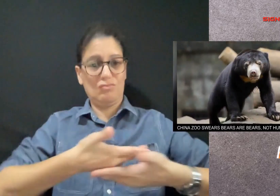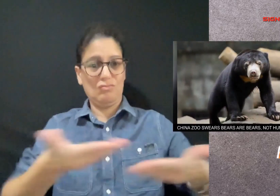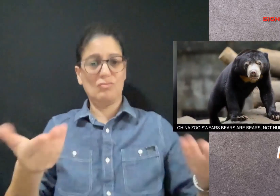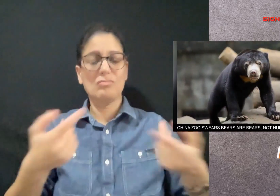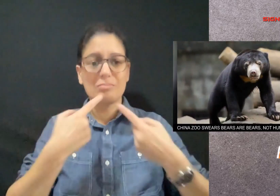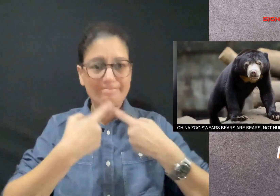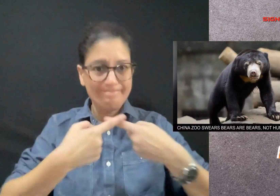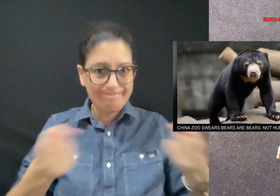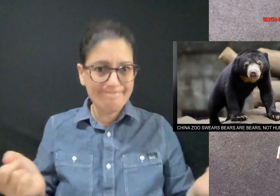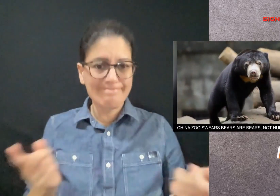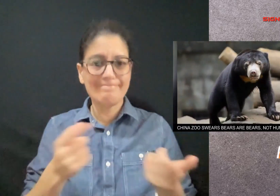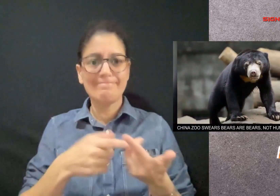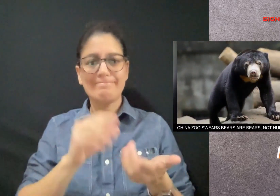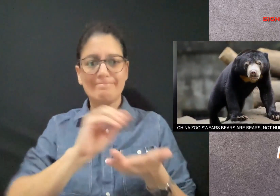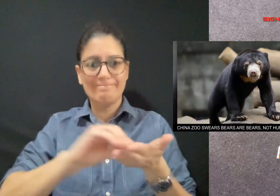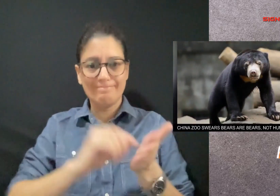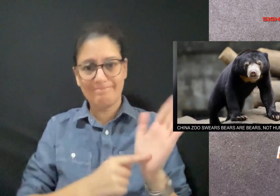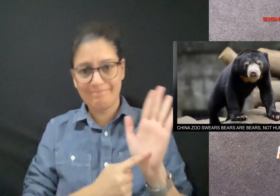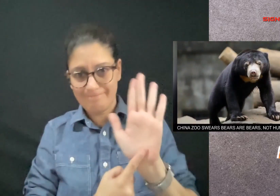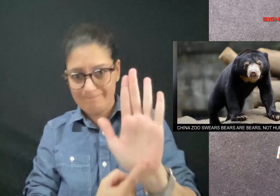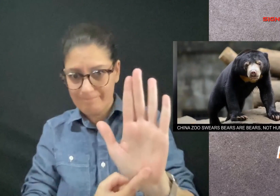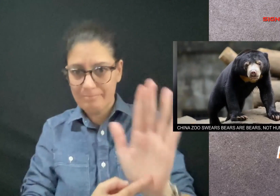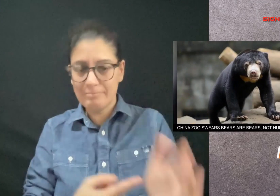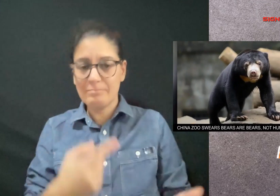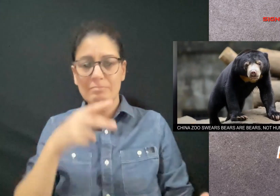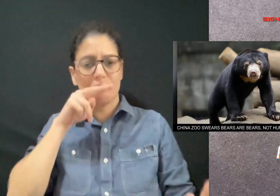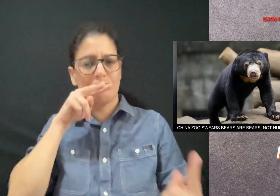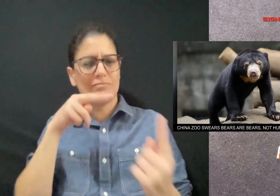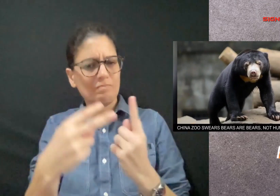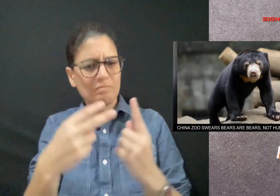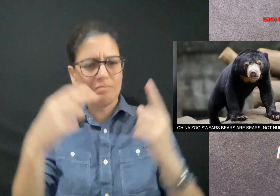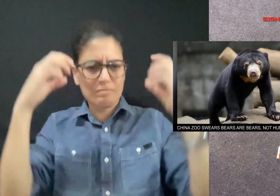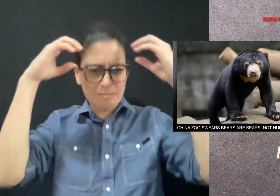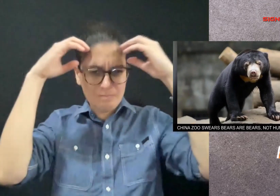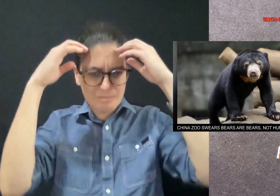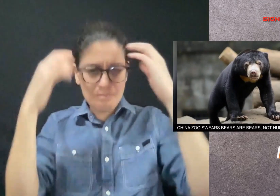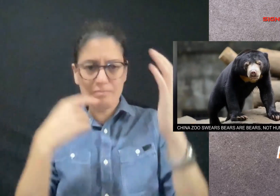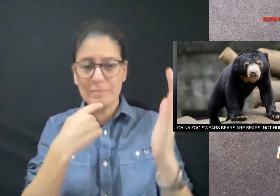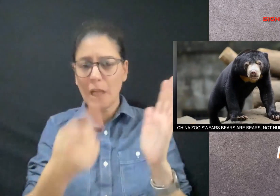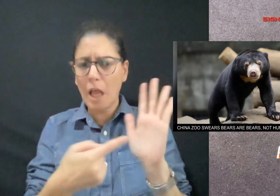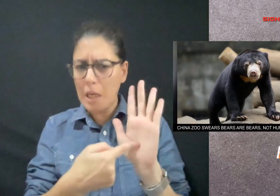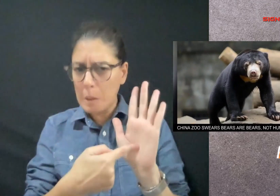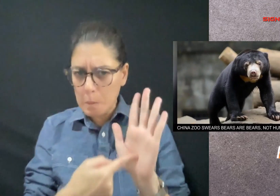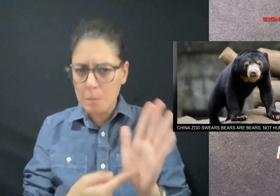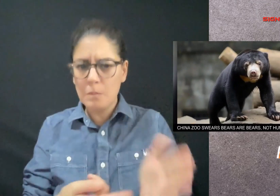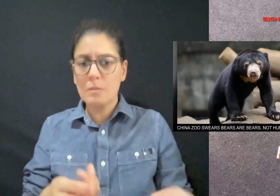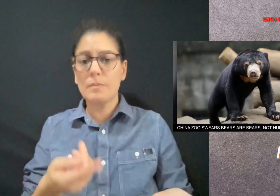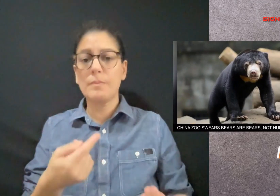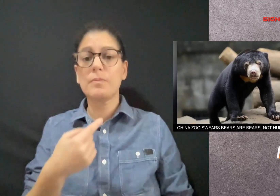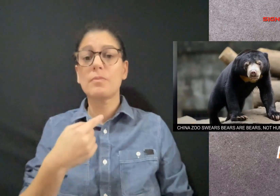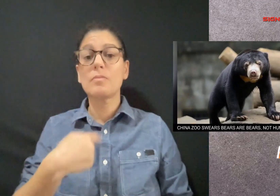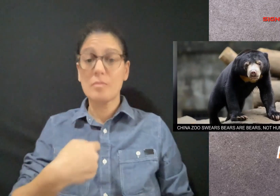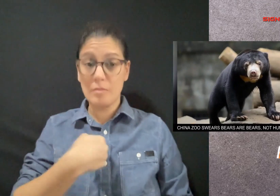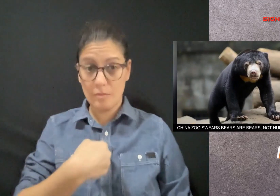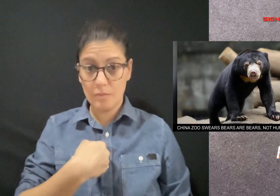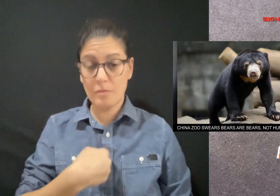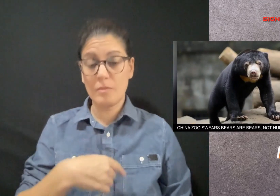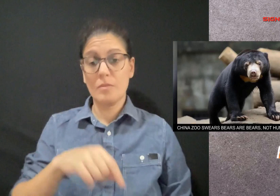The zoo released a statement written from the perspective of the bear saying I am Angela